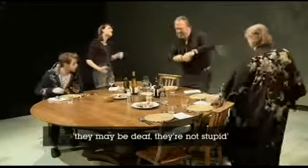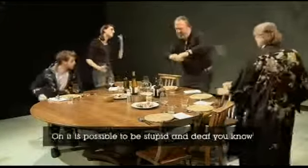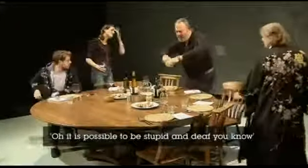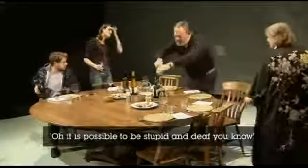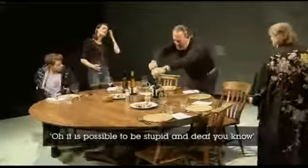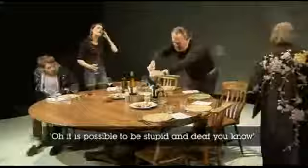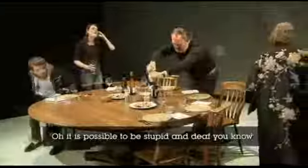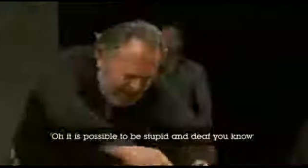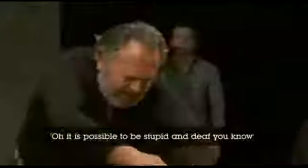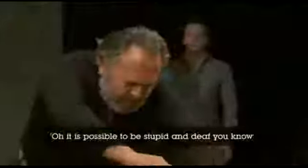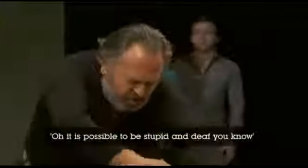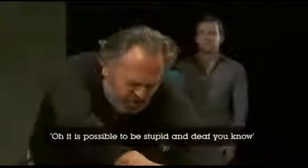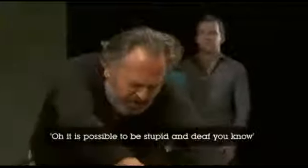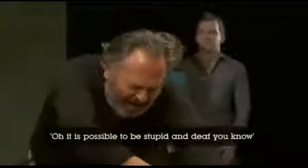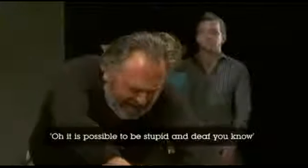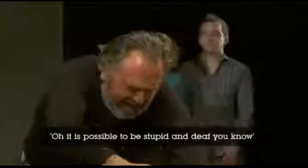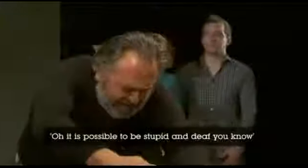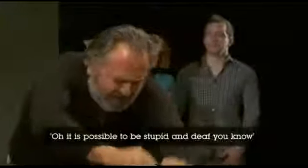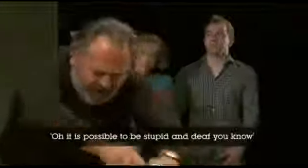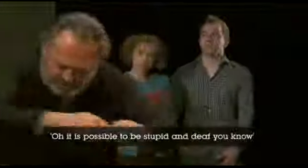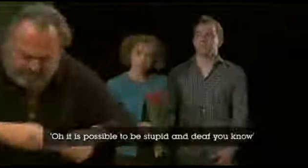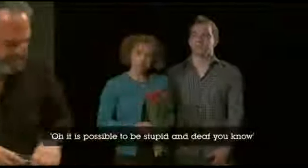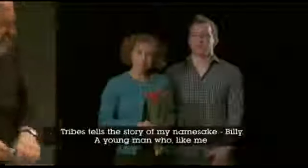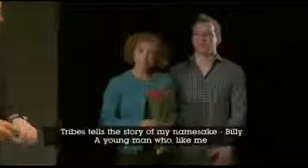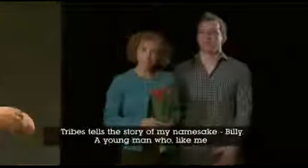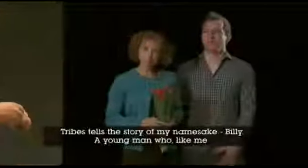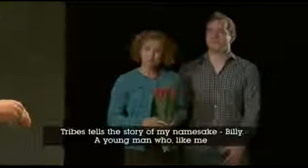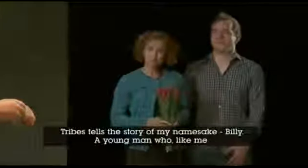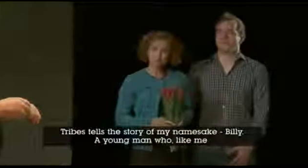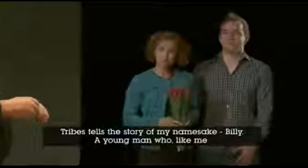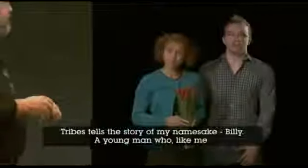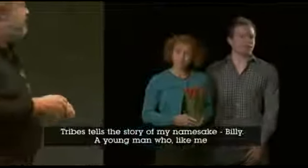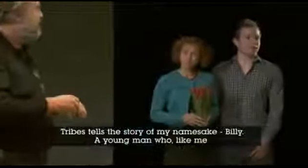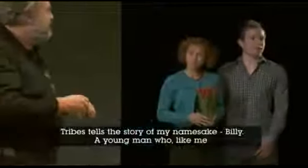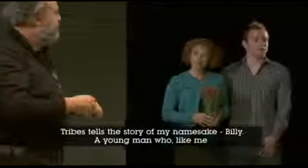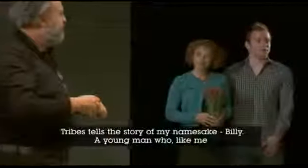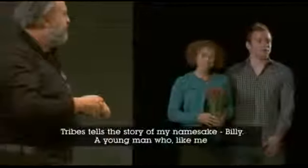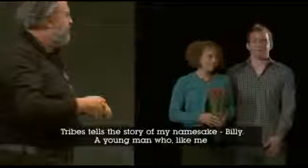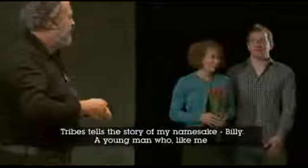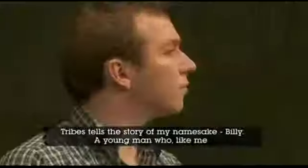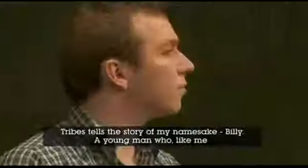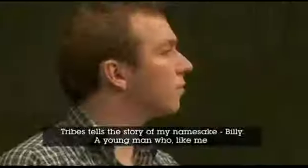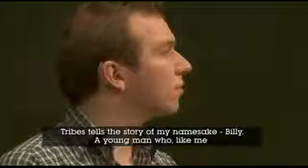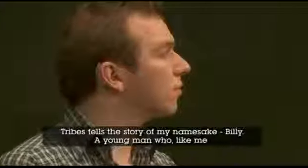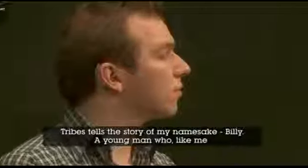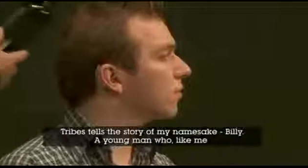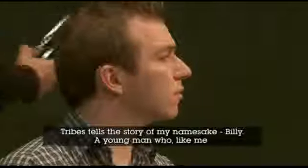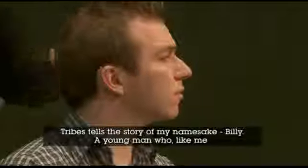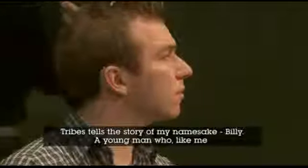Oh, it is possible to be stupid and deaf, you know? I'm trying to tell you the story of my name, Psych Billy,